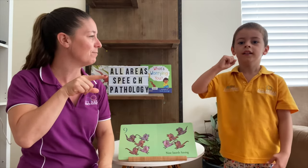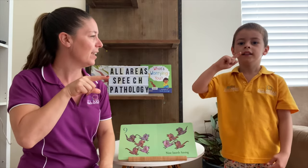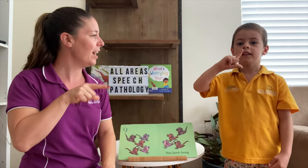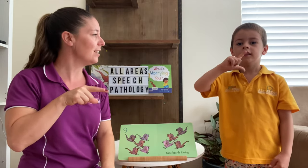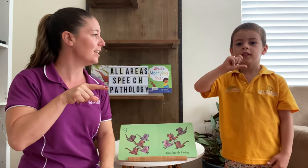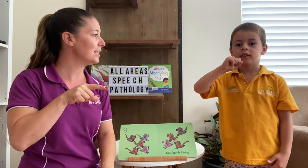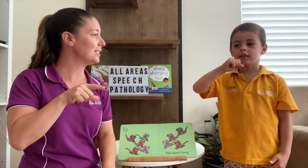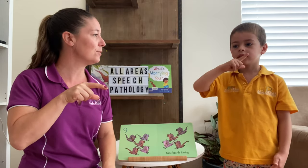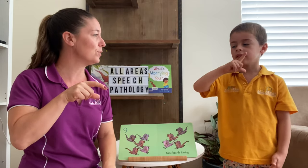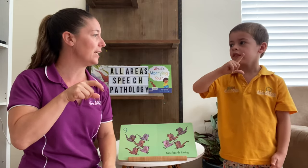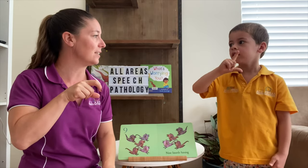How do think a lizard would hiss?